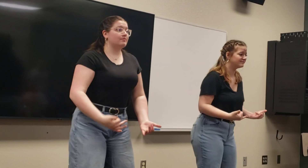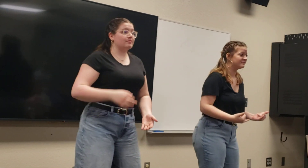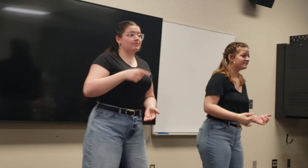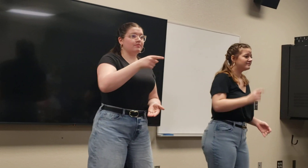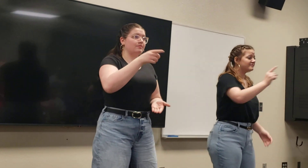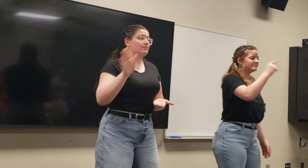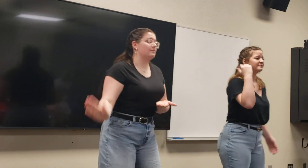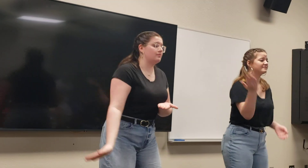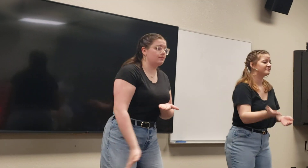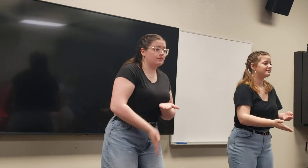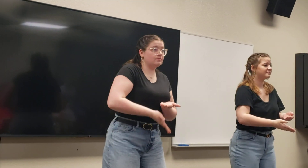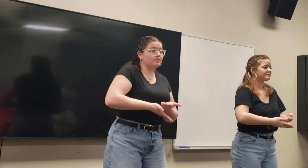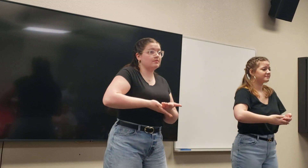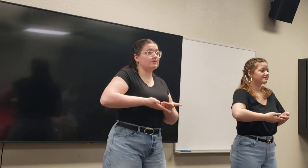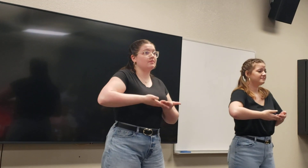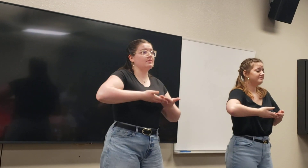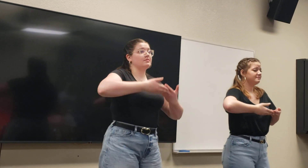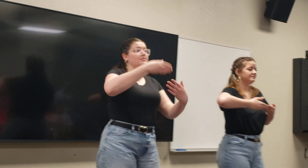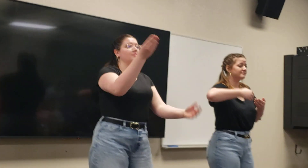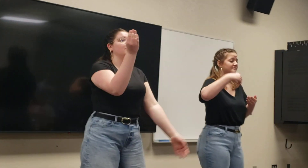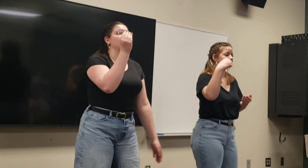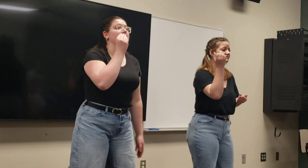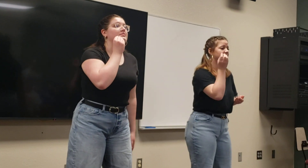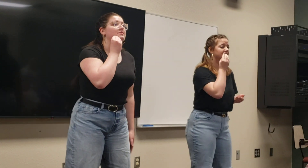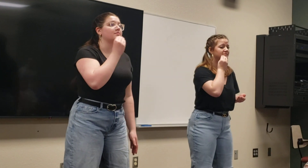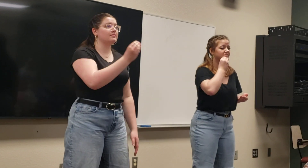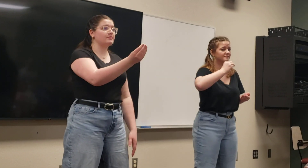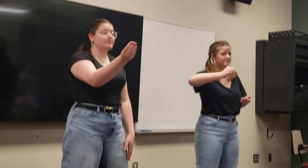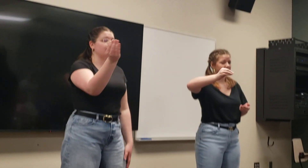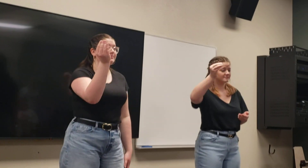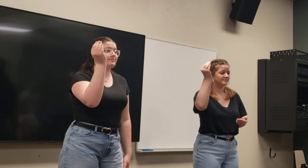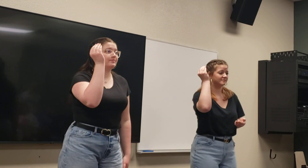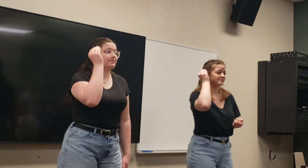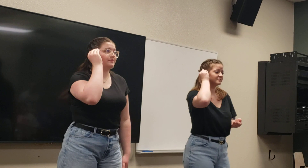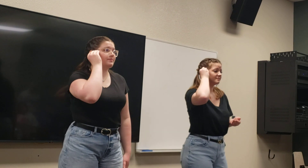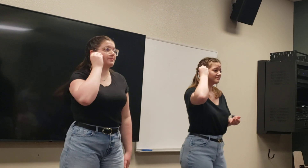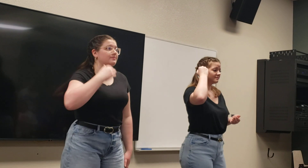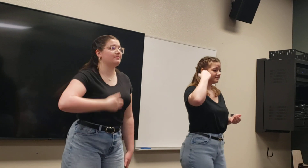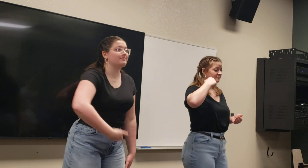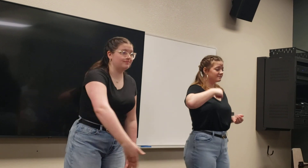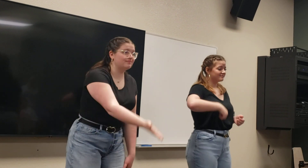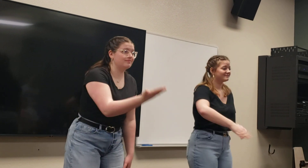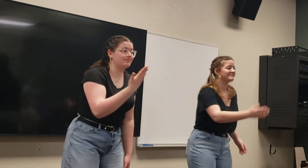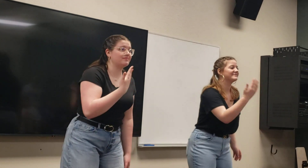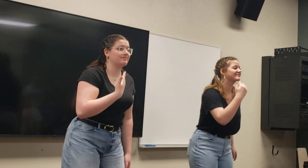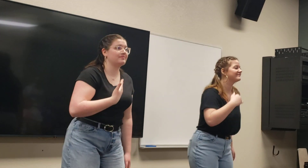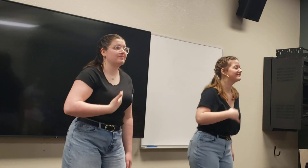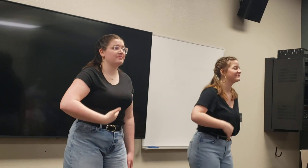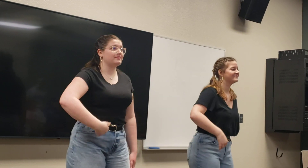hindered love will And as you run, how